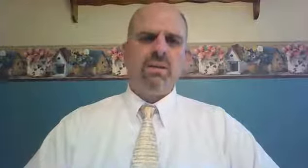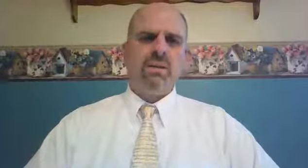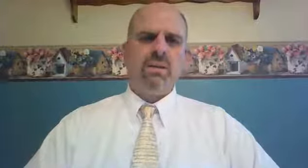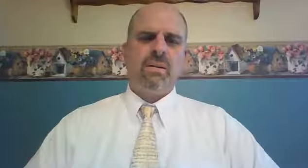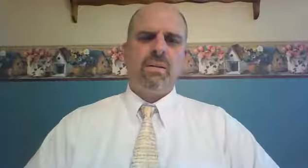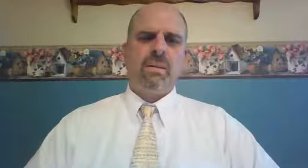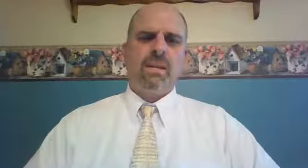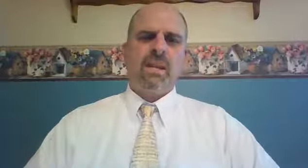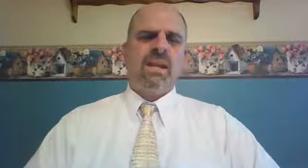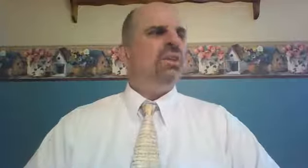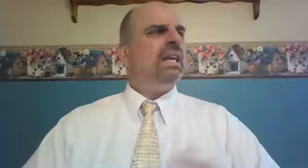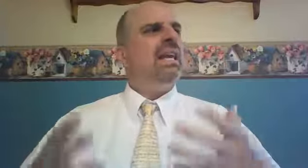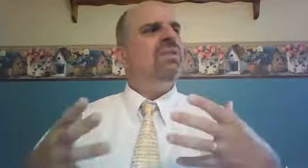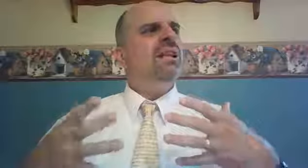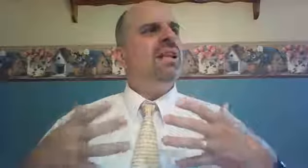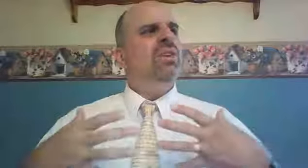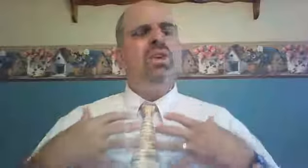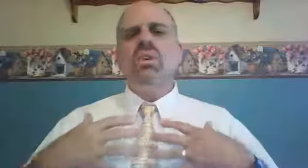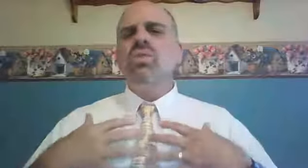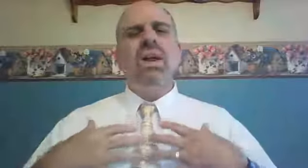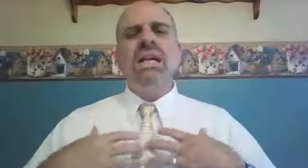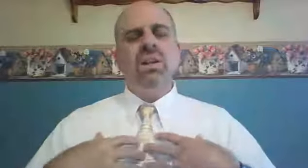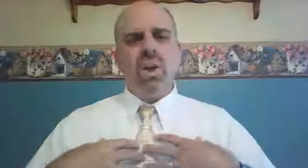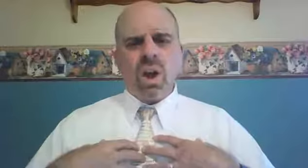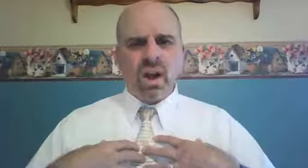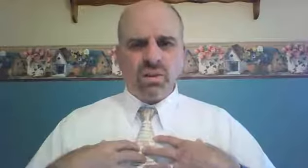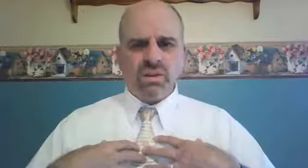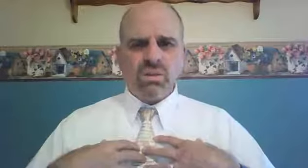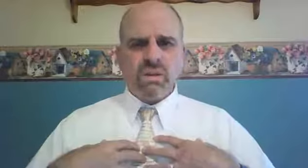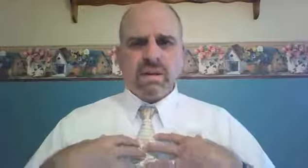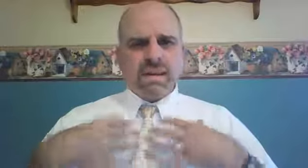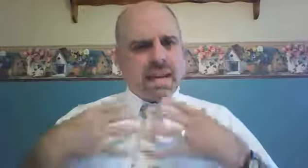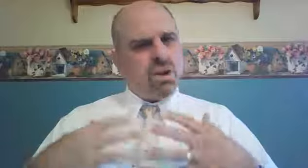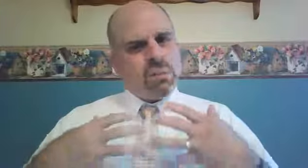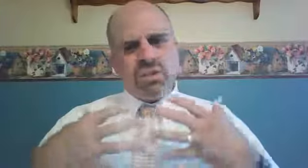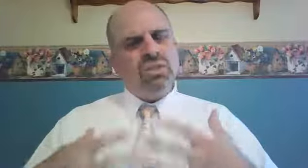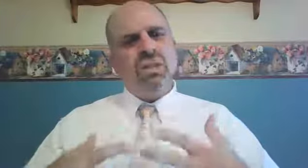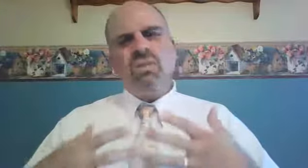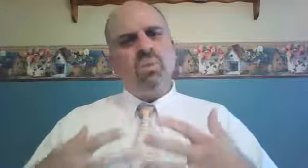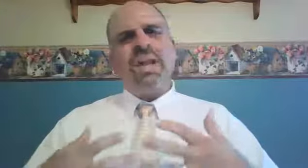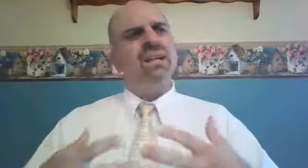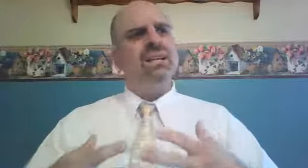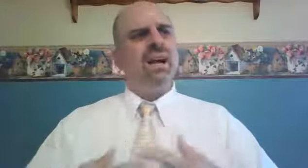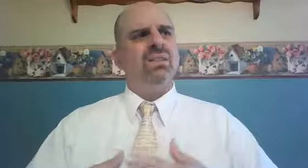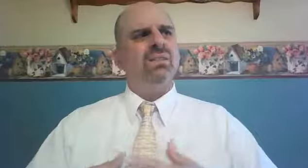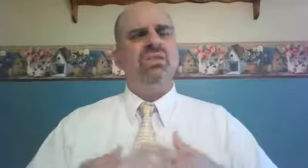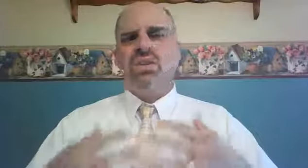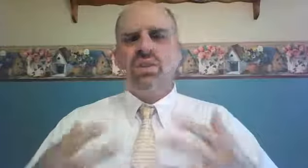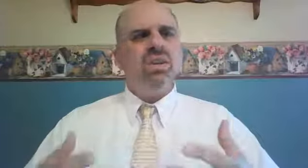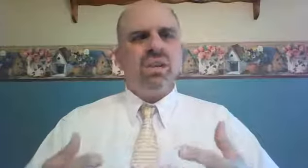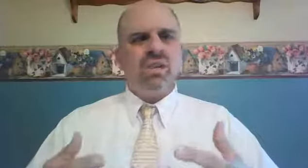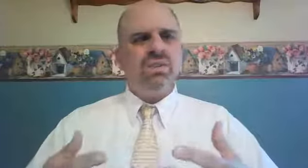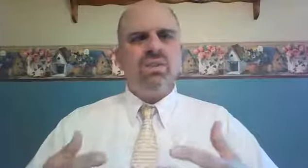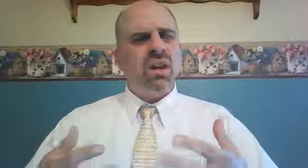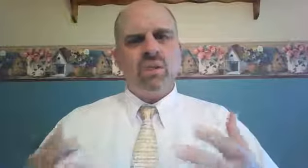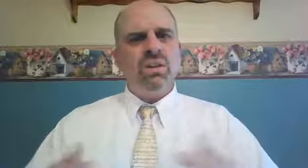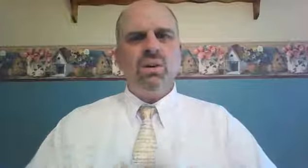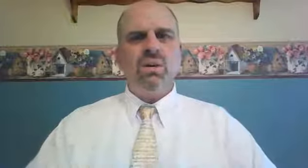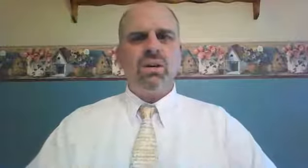See, even in her great loss, Naomi still recognizes the goodness of the Lord.